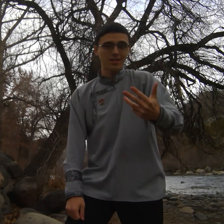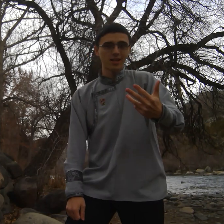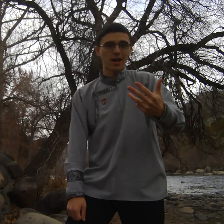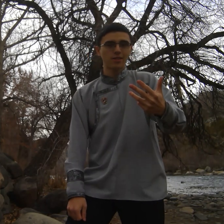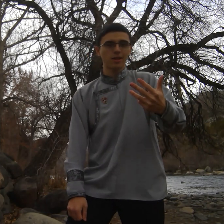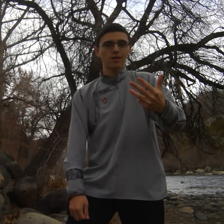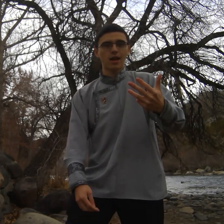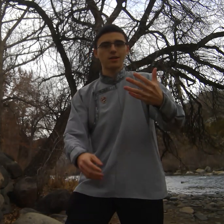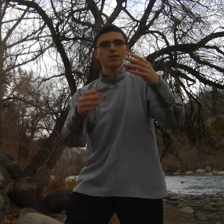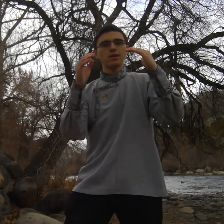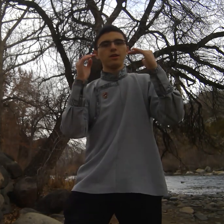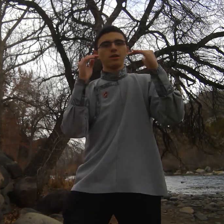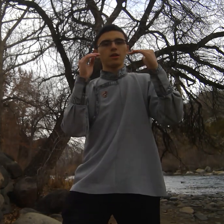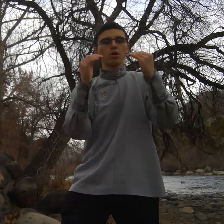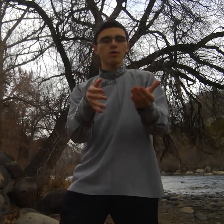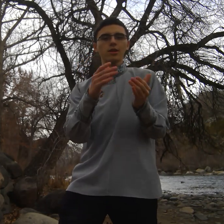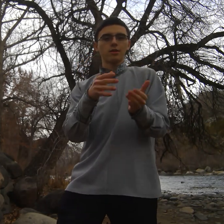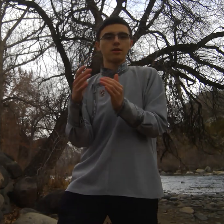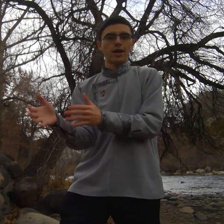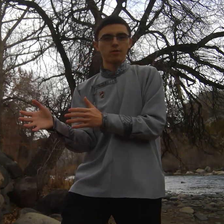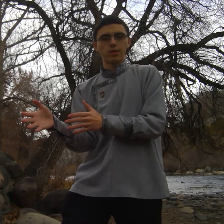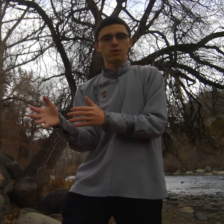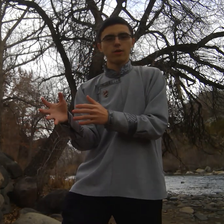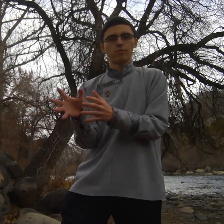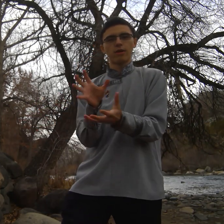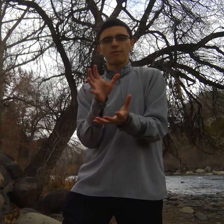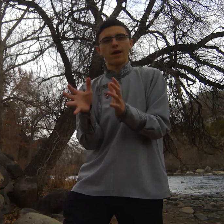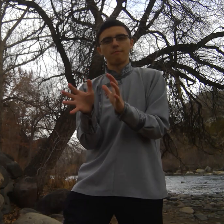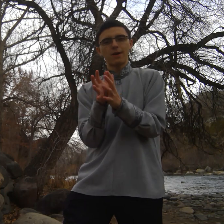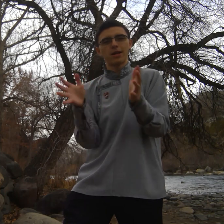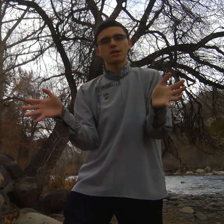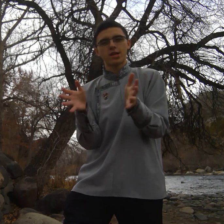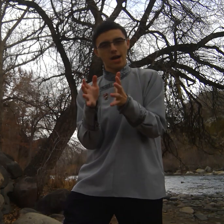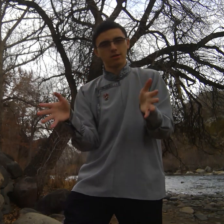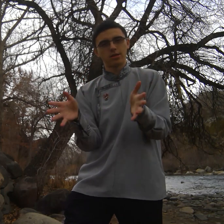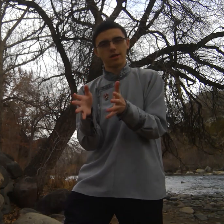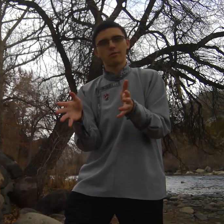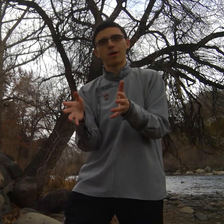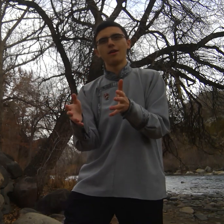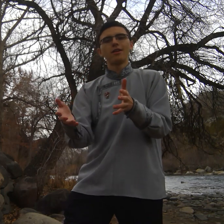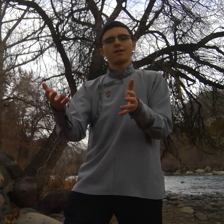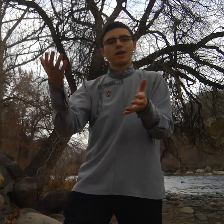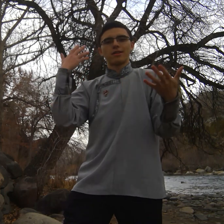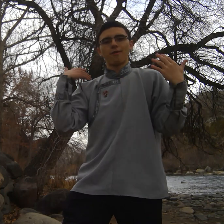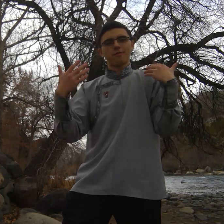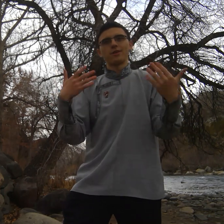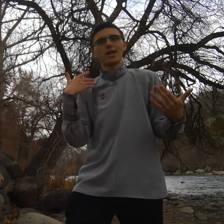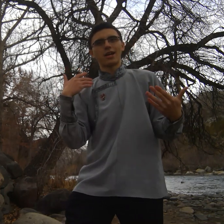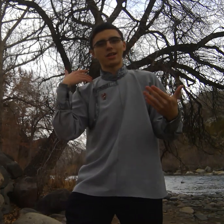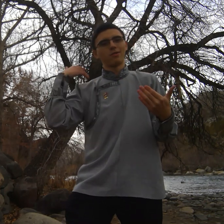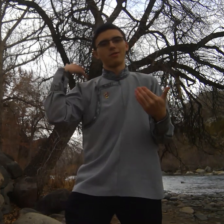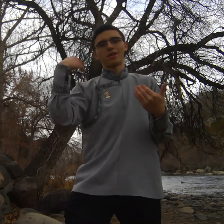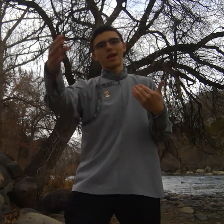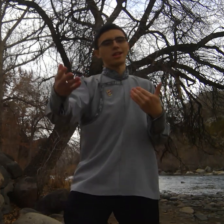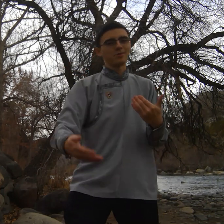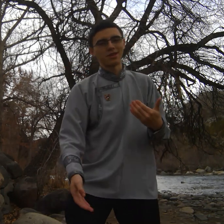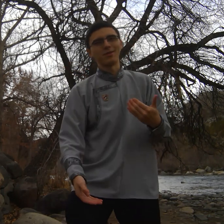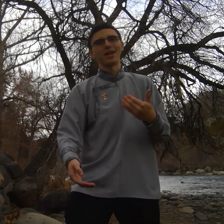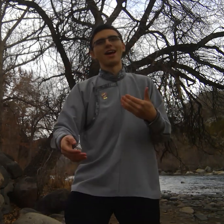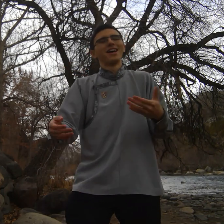I think that learning the language was one of my biggest challenges where like the first few days someone would say something to me and I